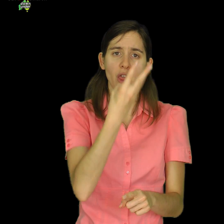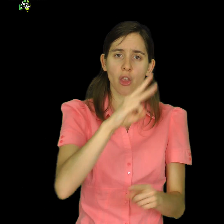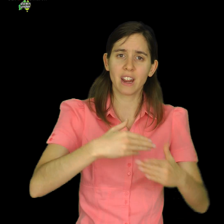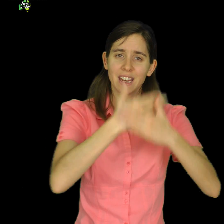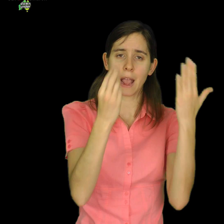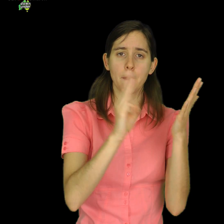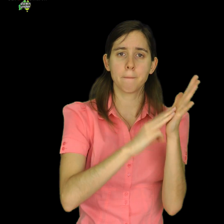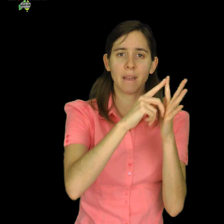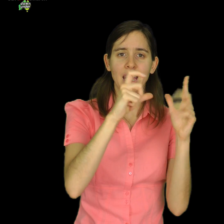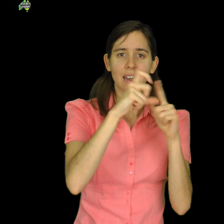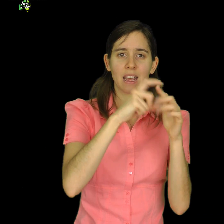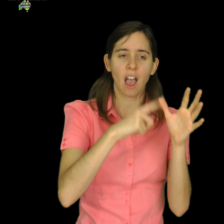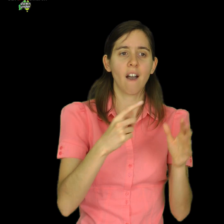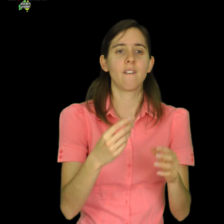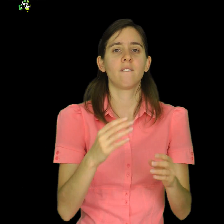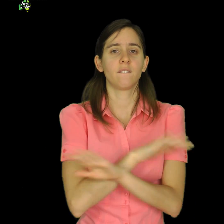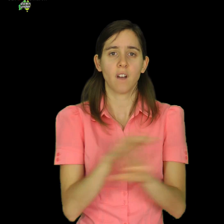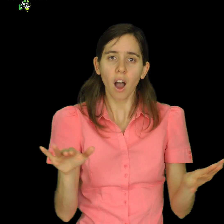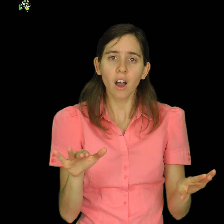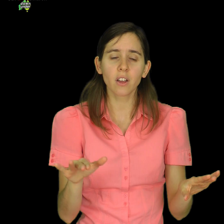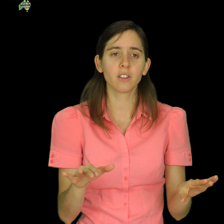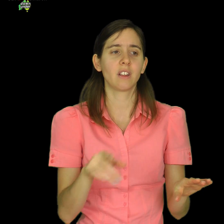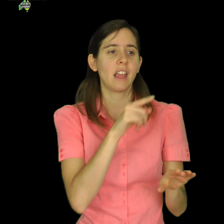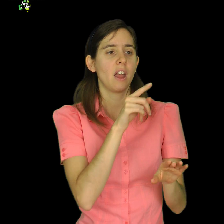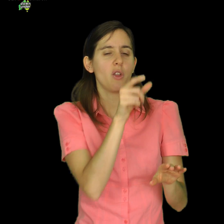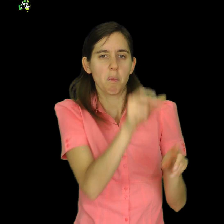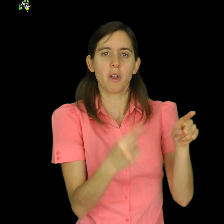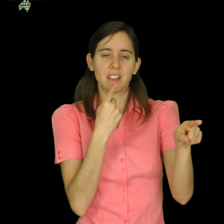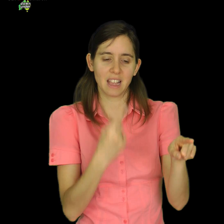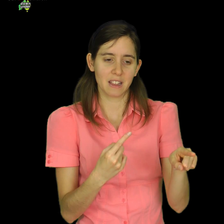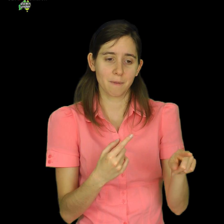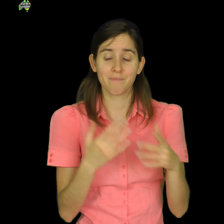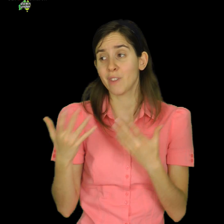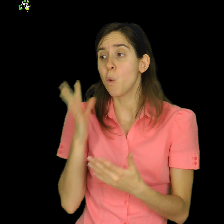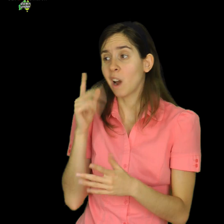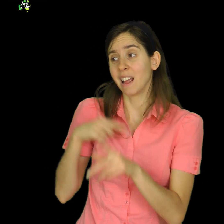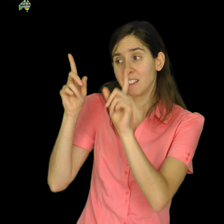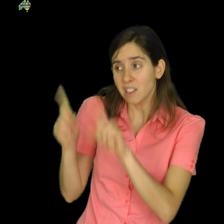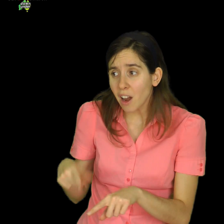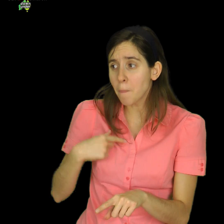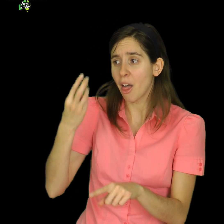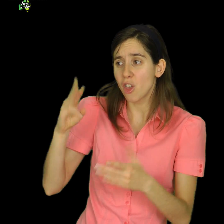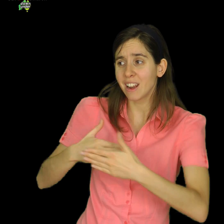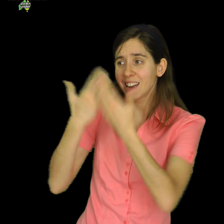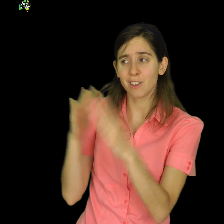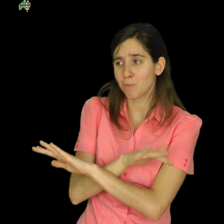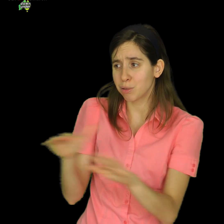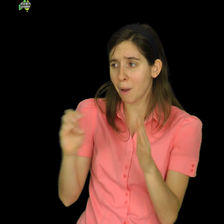you'll hear the opposite. It goes something like this. When I started my 30 days of abstaining from media, it was